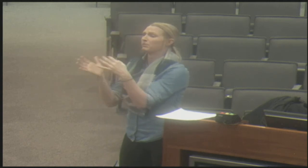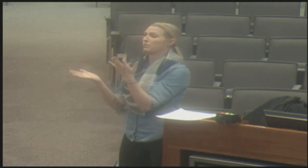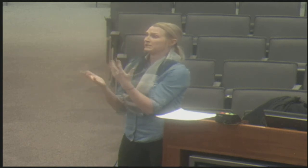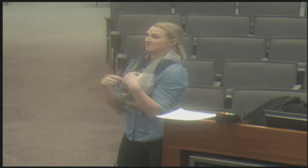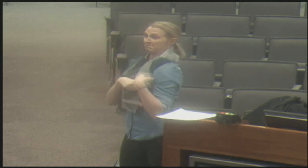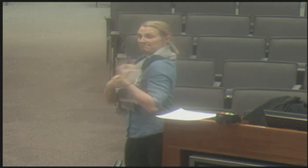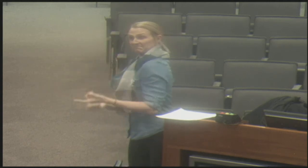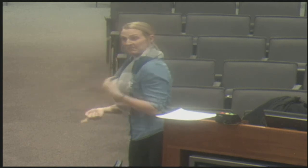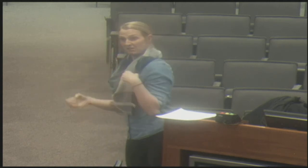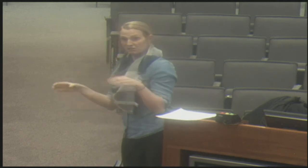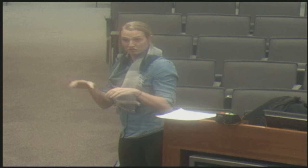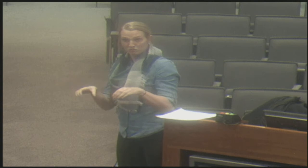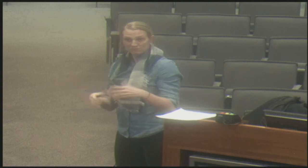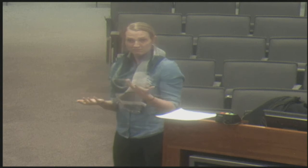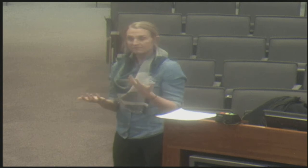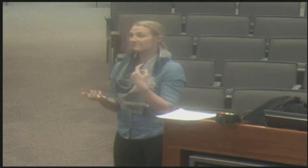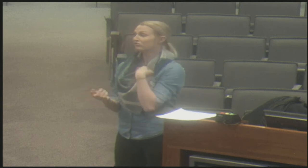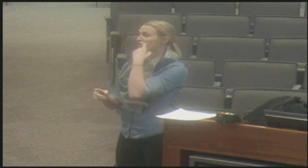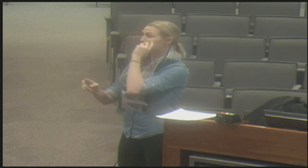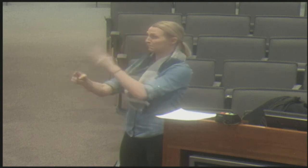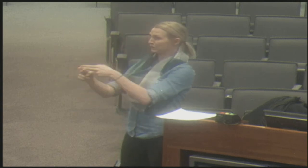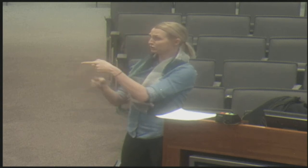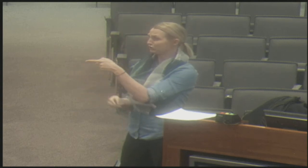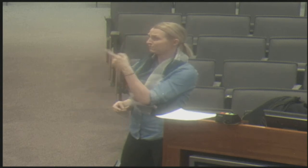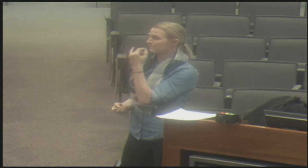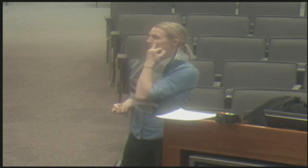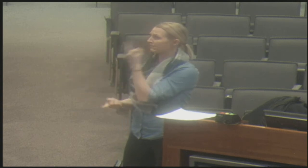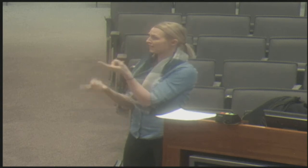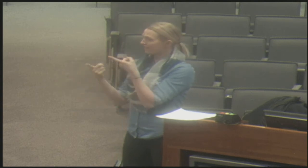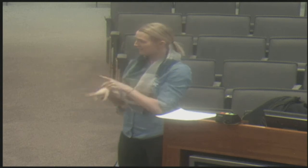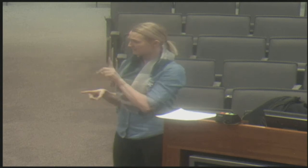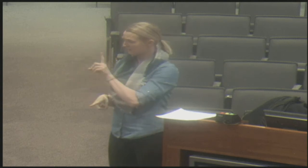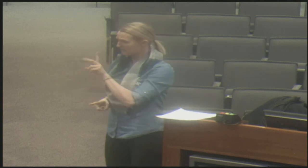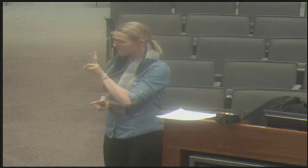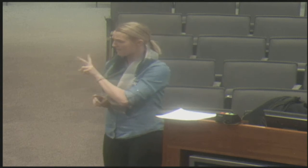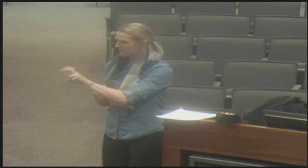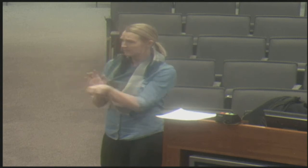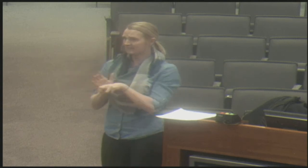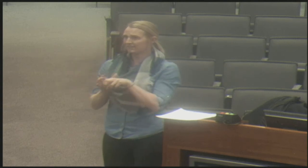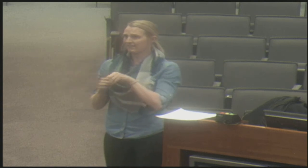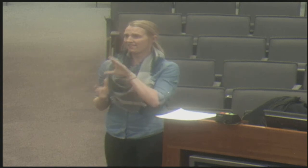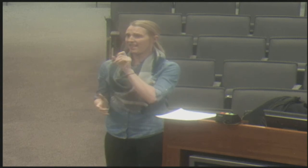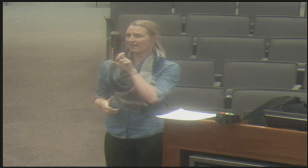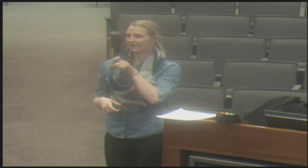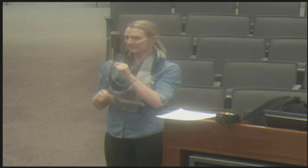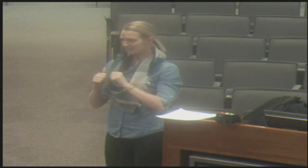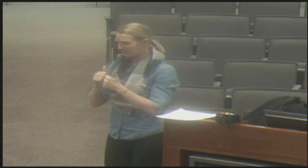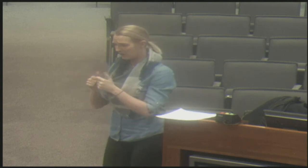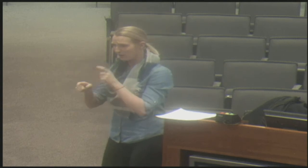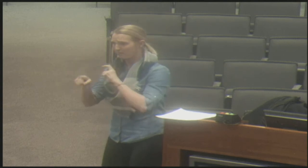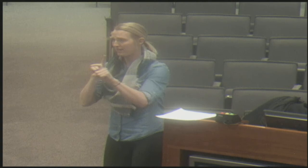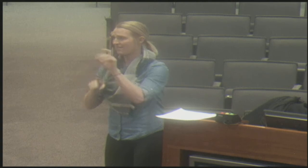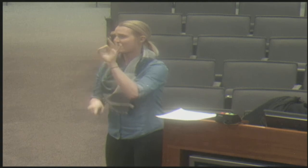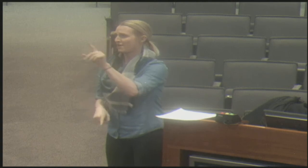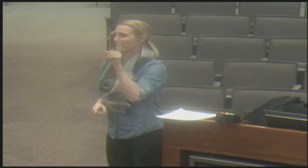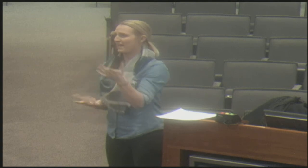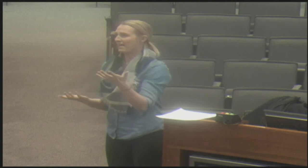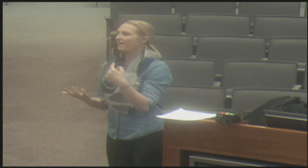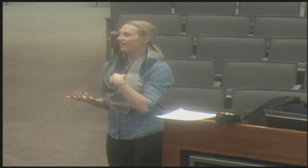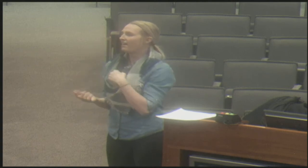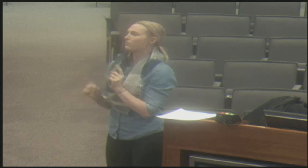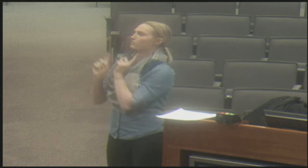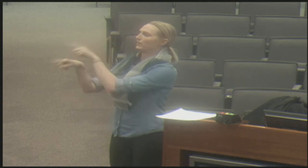in the state of Nebraska. Some things that I've done here recently is, for example, if you're in a domestic violence